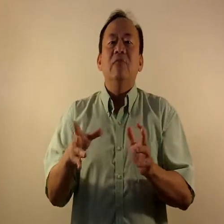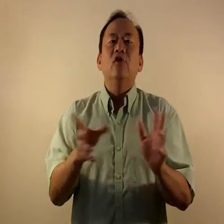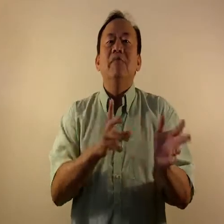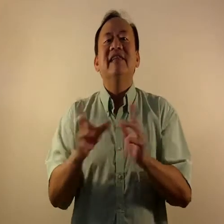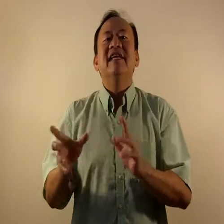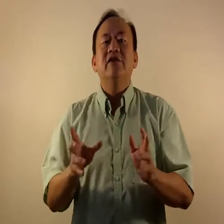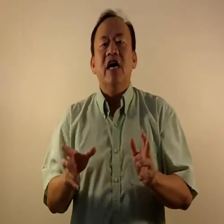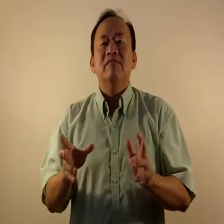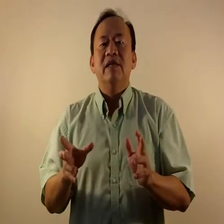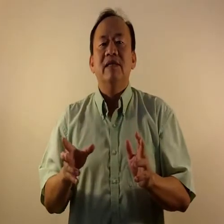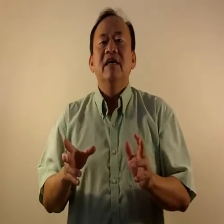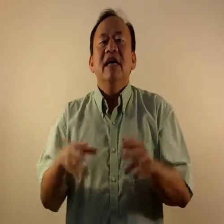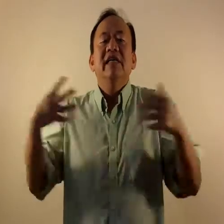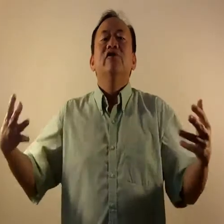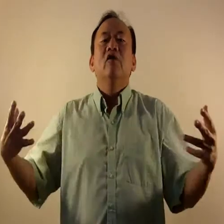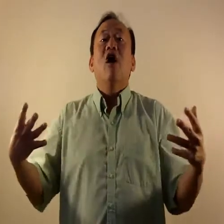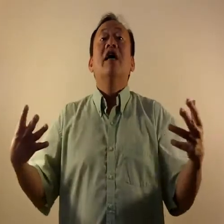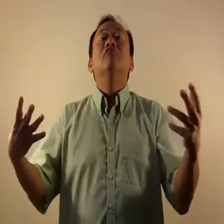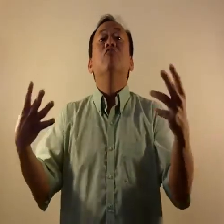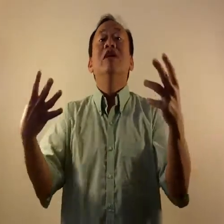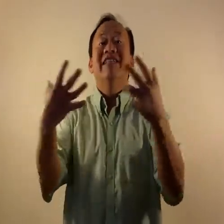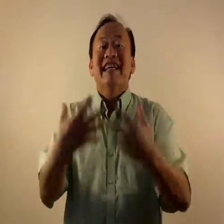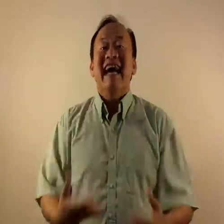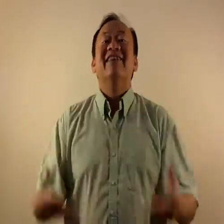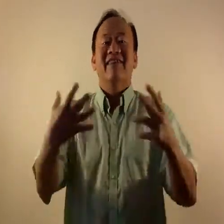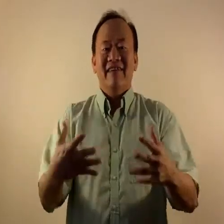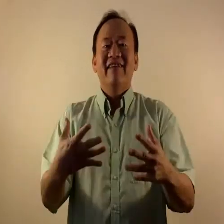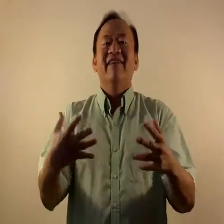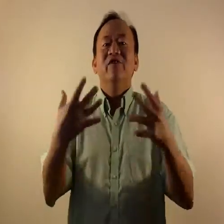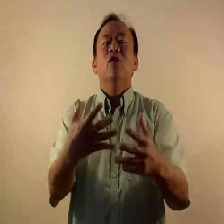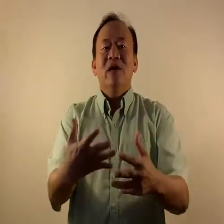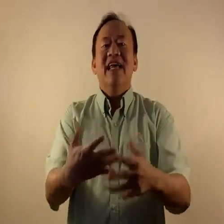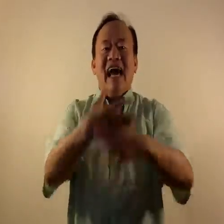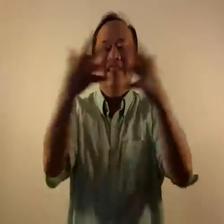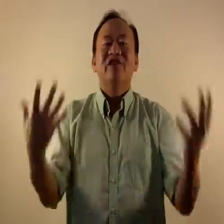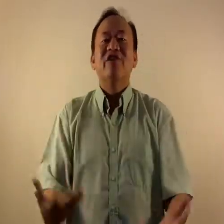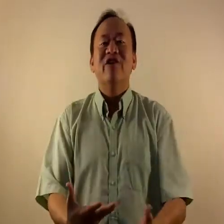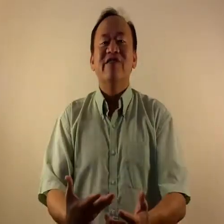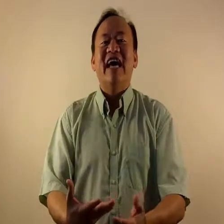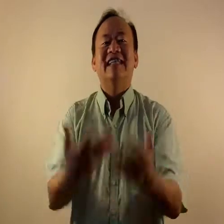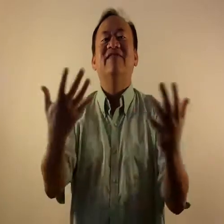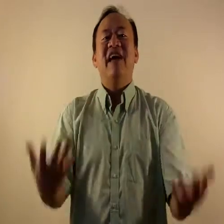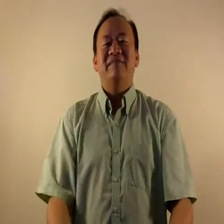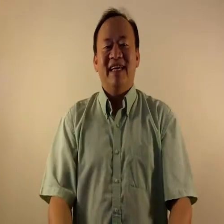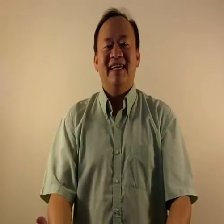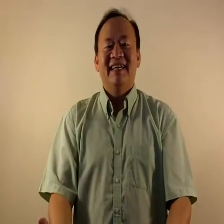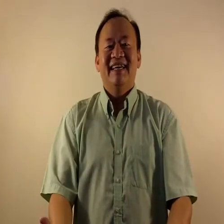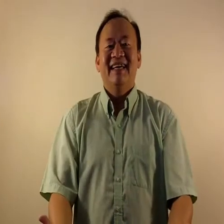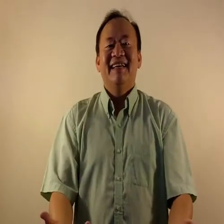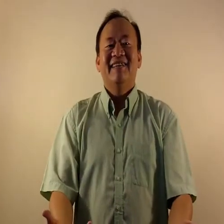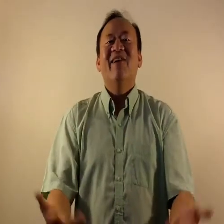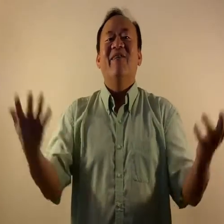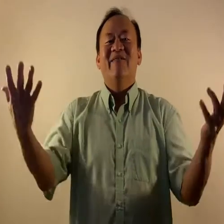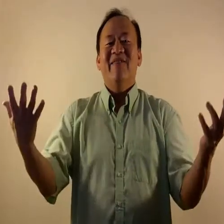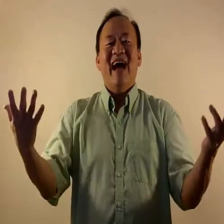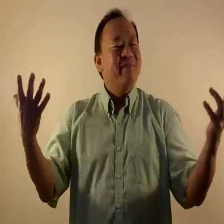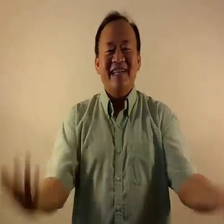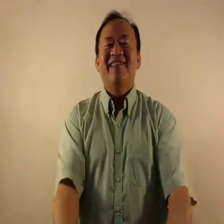time we'll make the adjustments in so long as we together do it as a church, as a family. So I'm